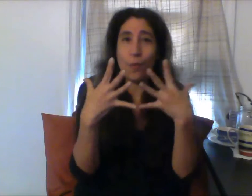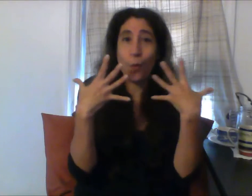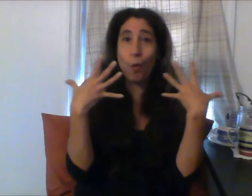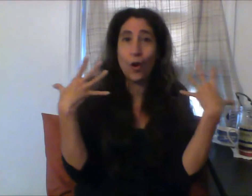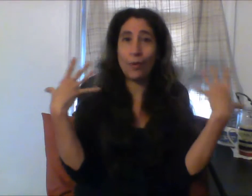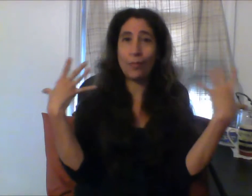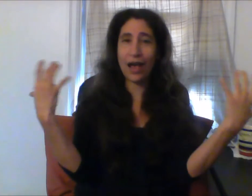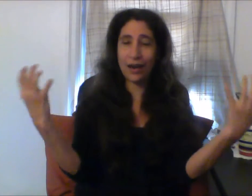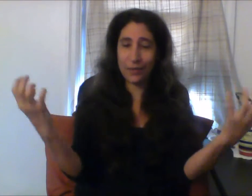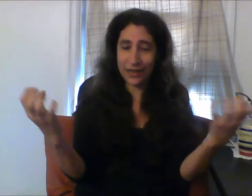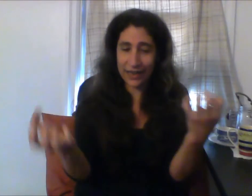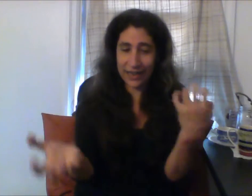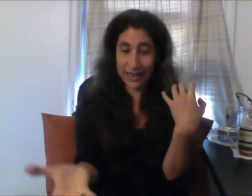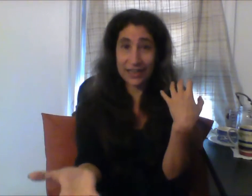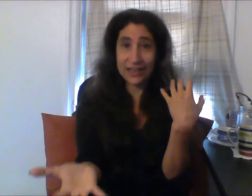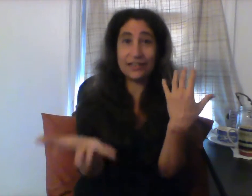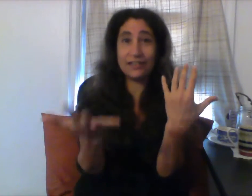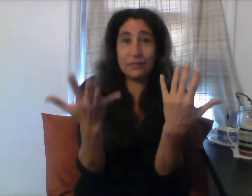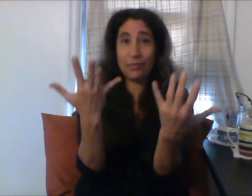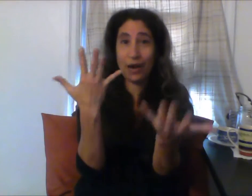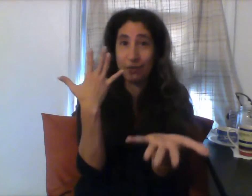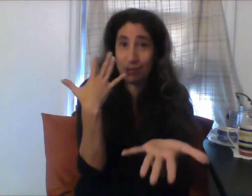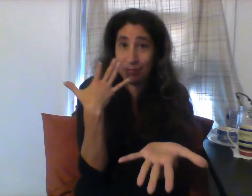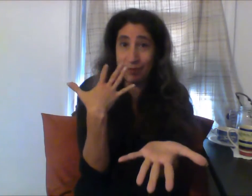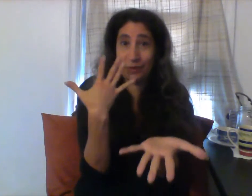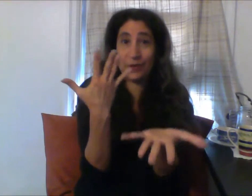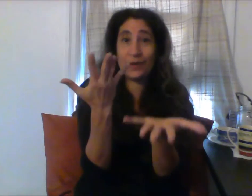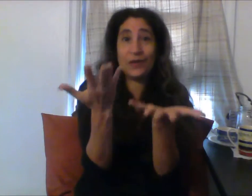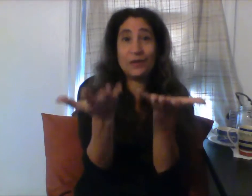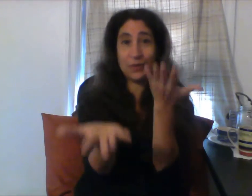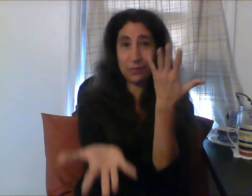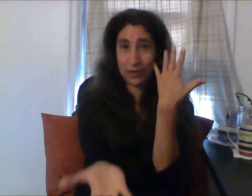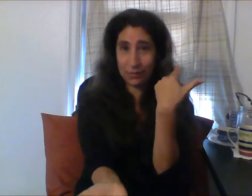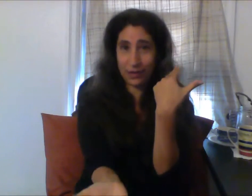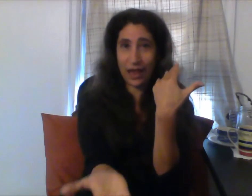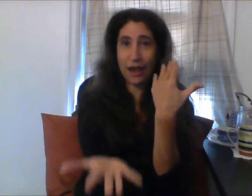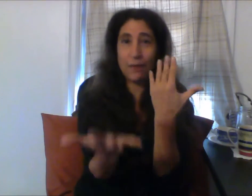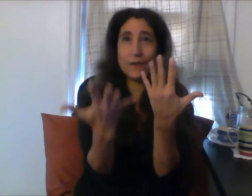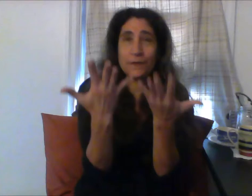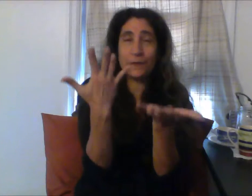warm. I want to heal problems with people. I want to